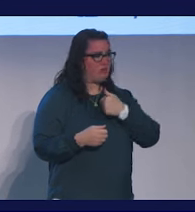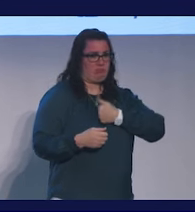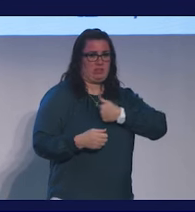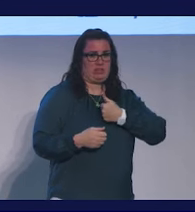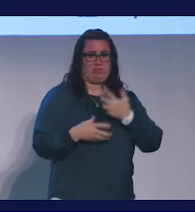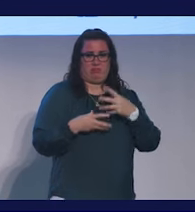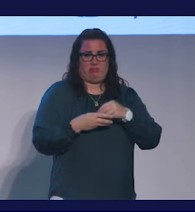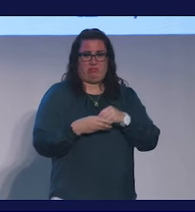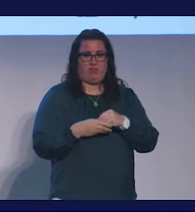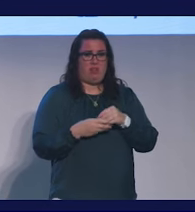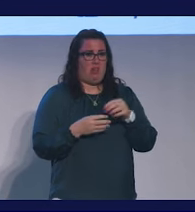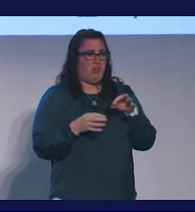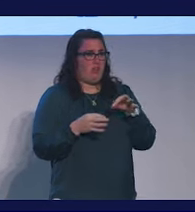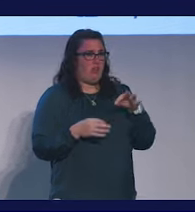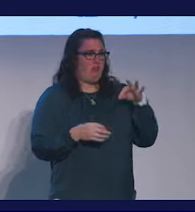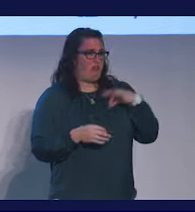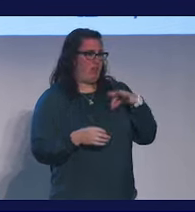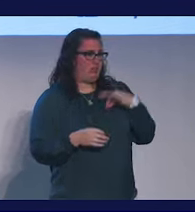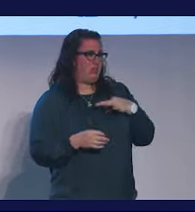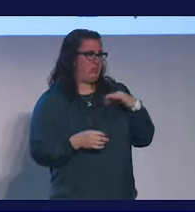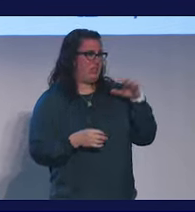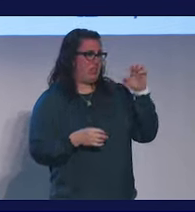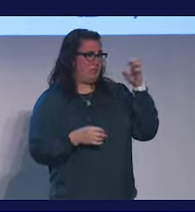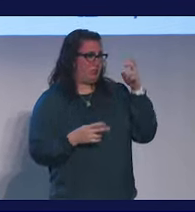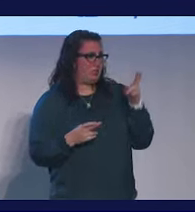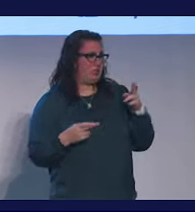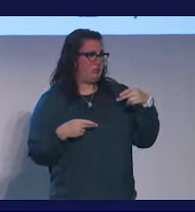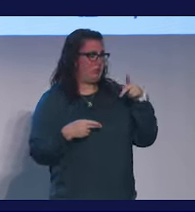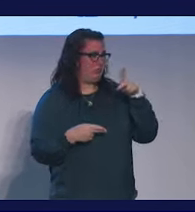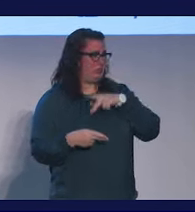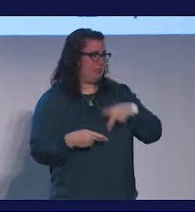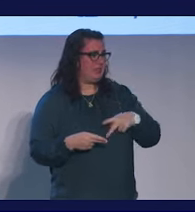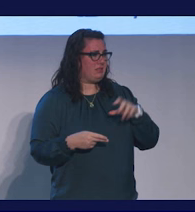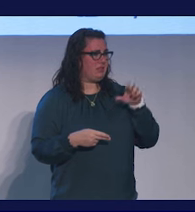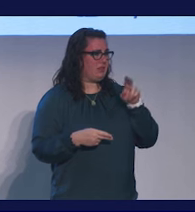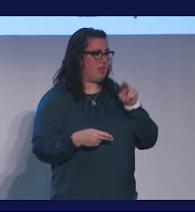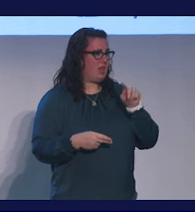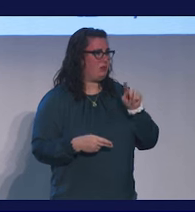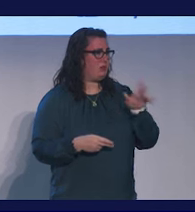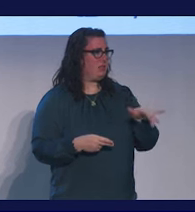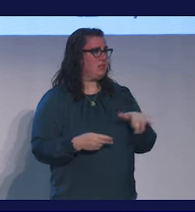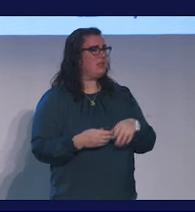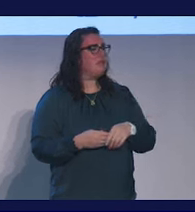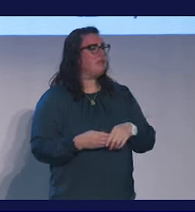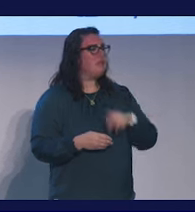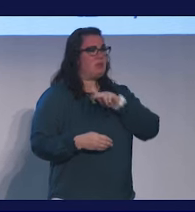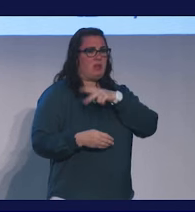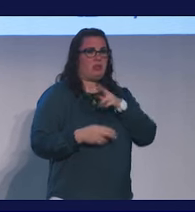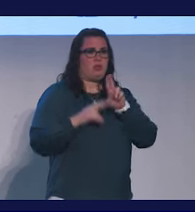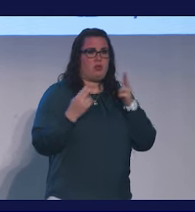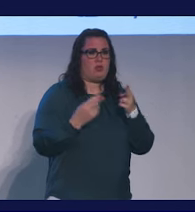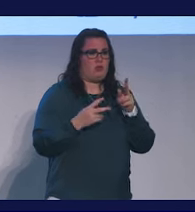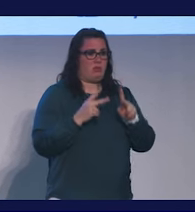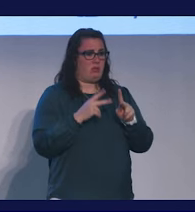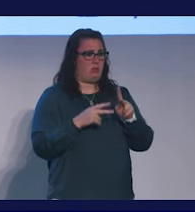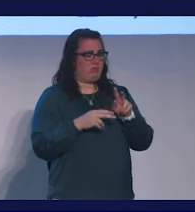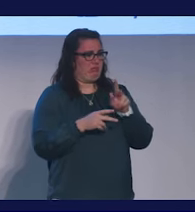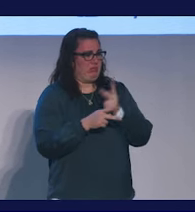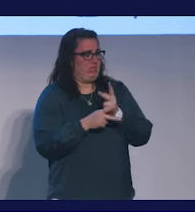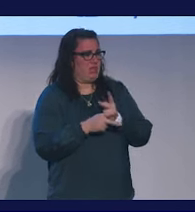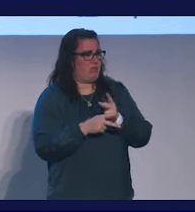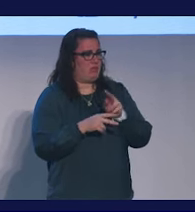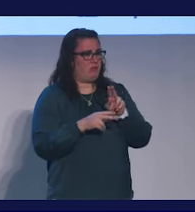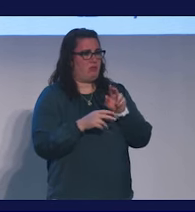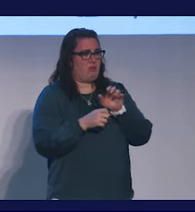included, were volunteering across the street in the emergency room at Kings County, and in the inpatient units, taking care of people with COVID, and